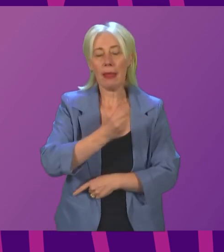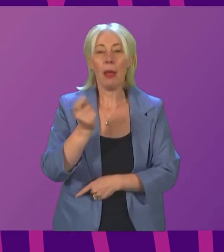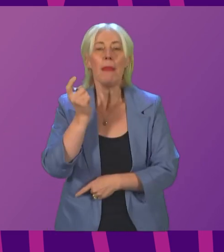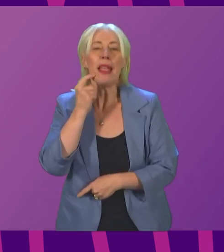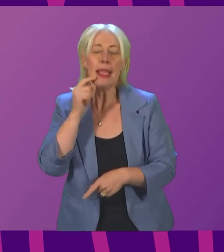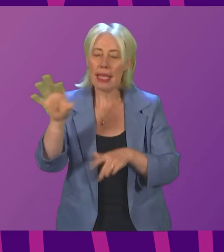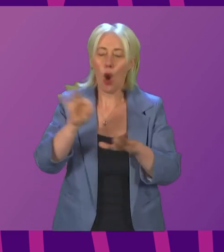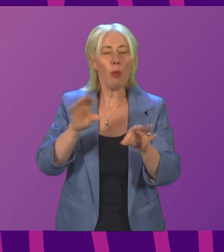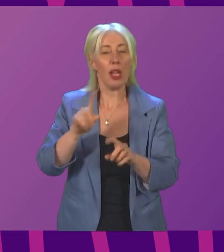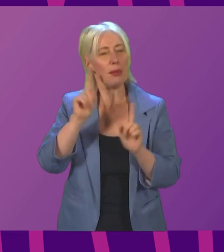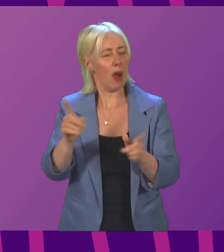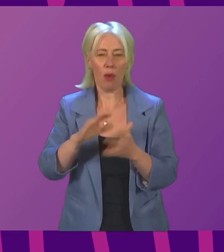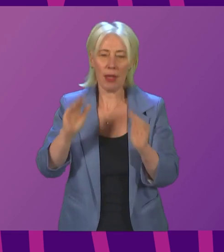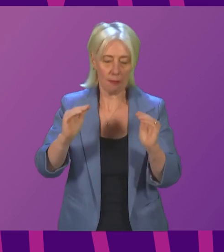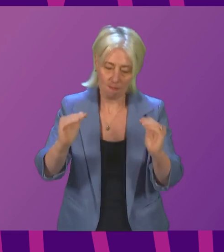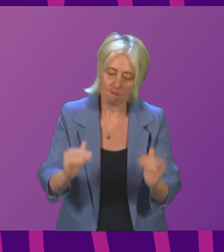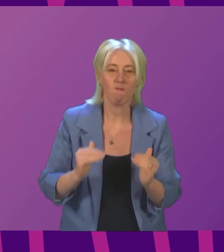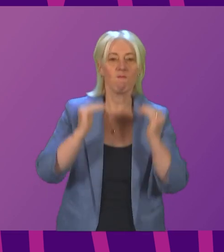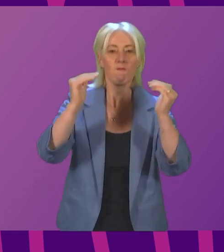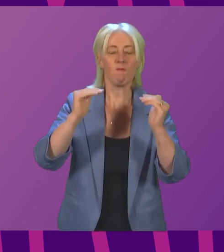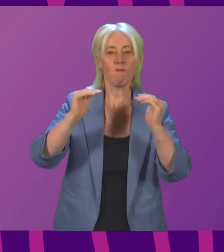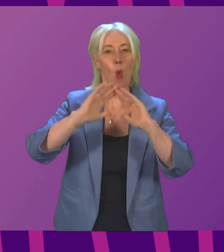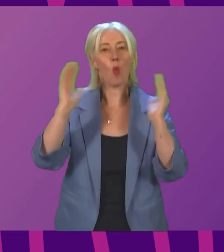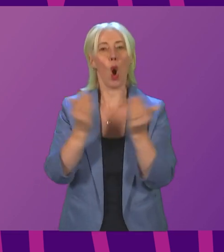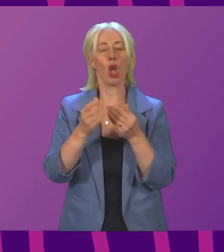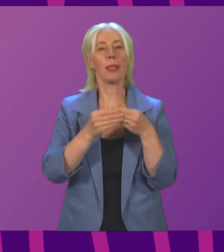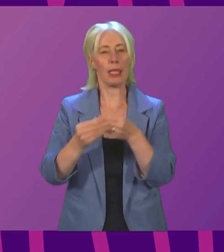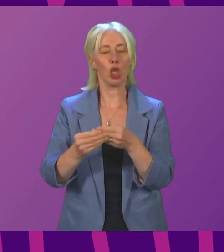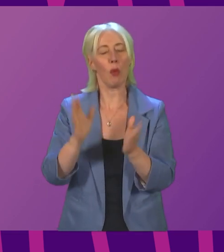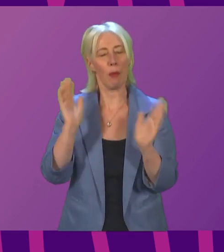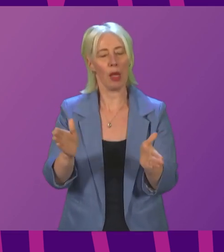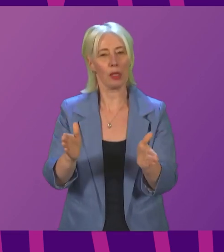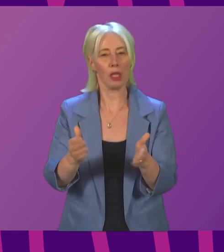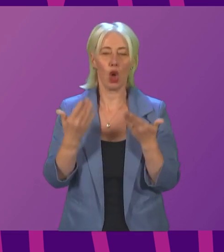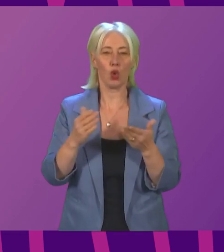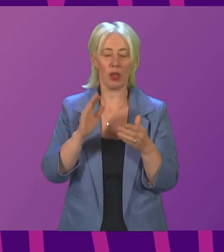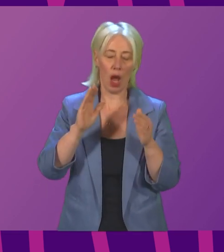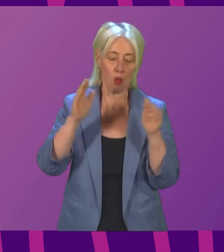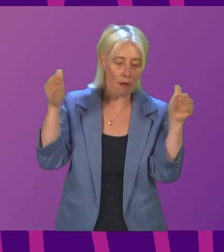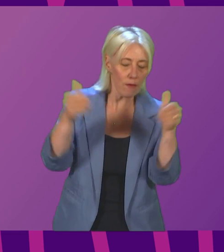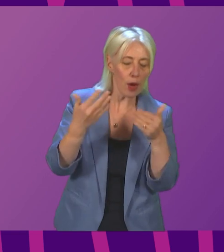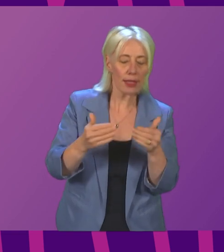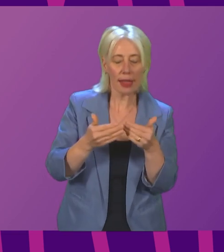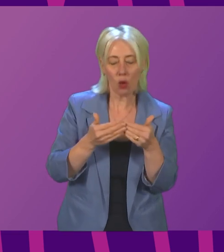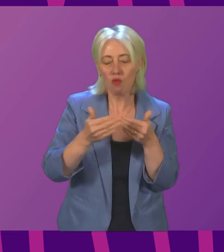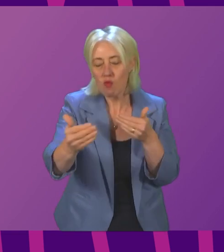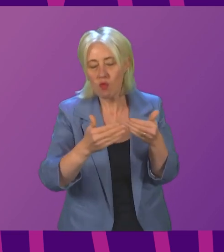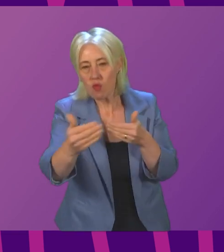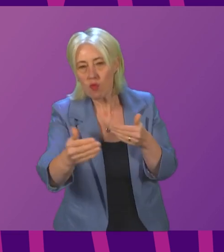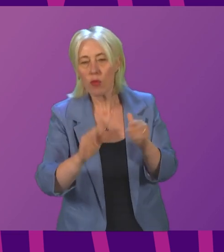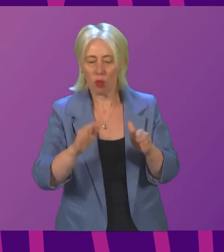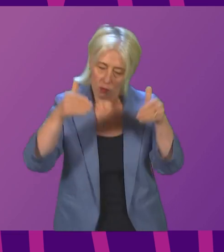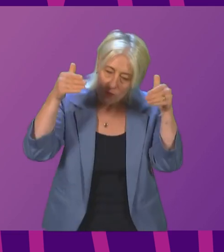and to help raise the bar of world leadership much more generally. And so our focus in the months and years ahead will be firmly